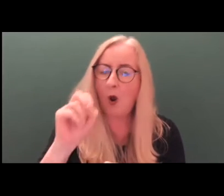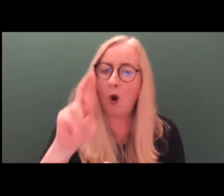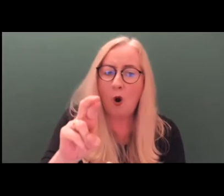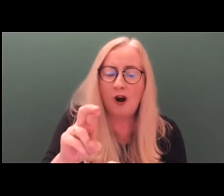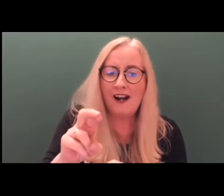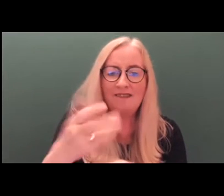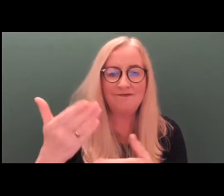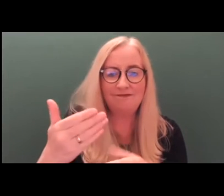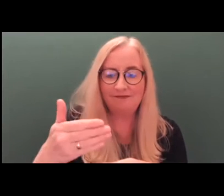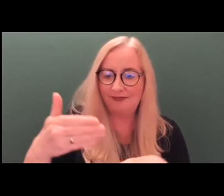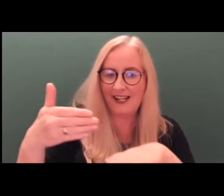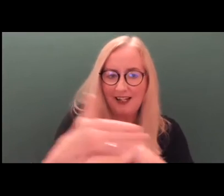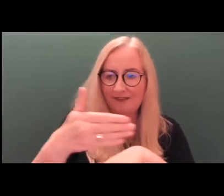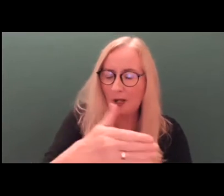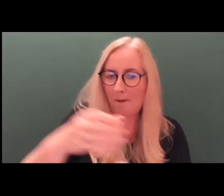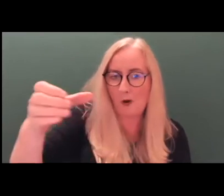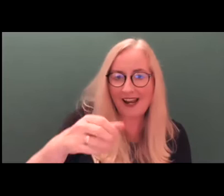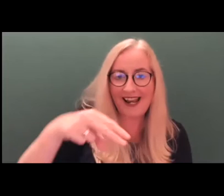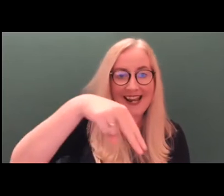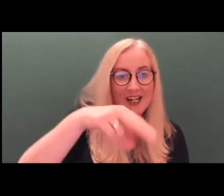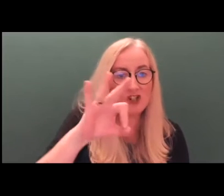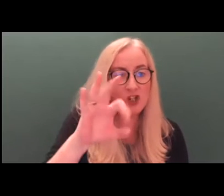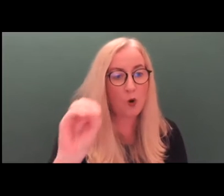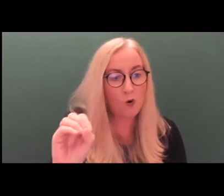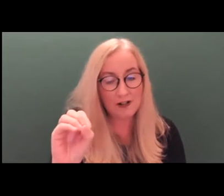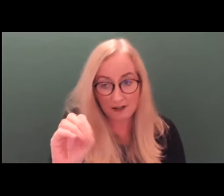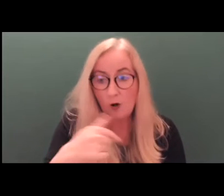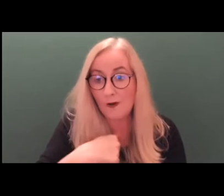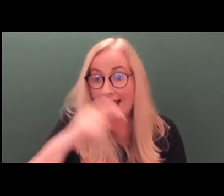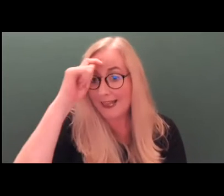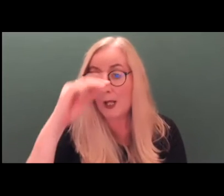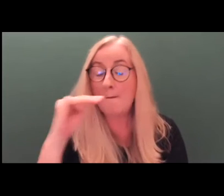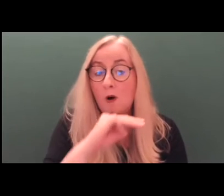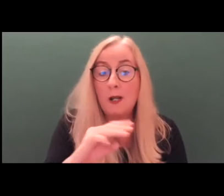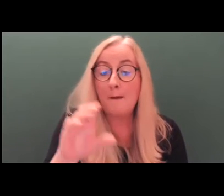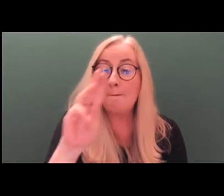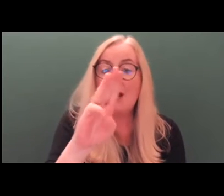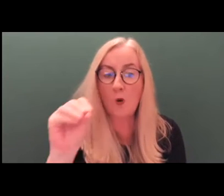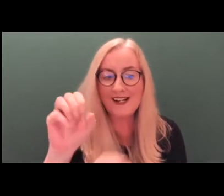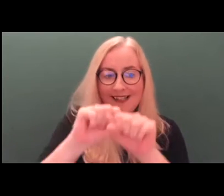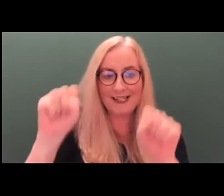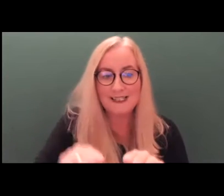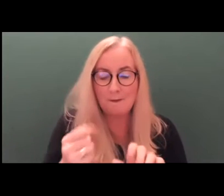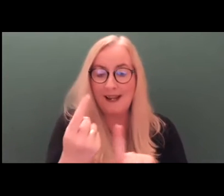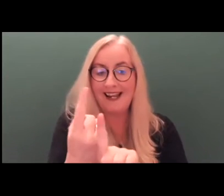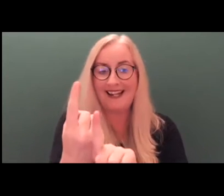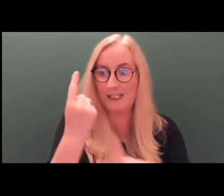who run it for them. We think it's important that the Pio service is independent from the government.